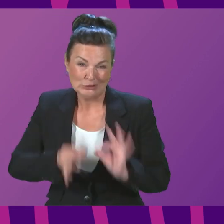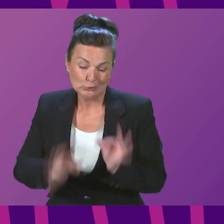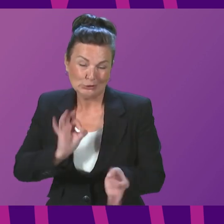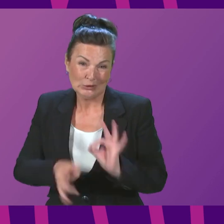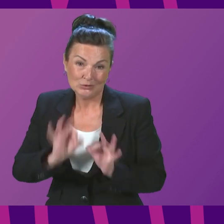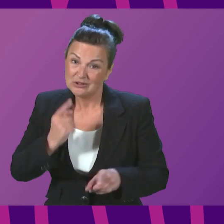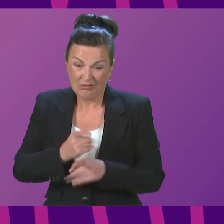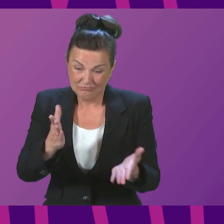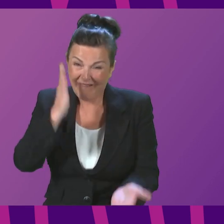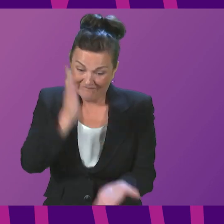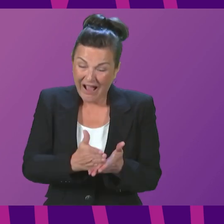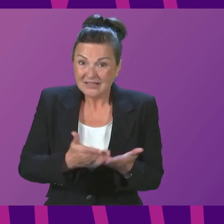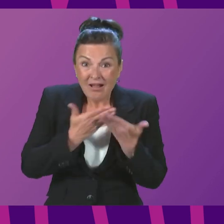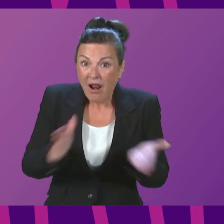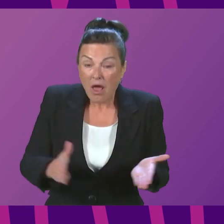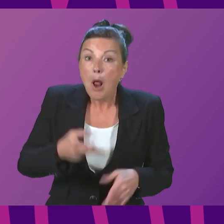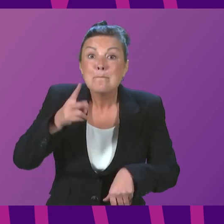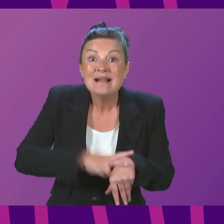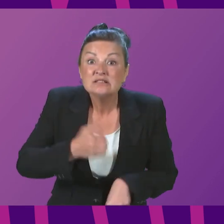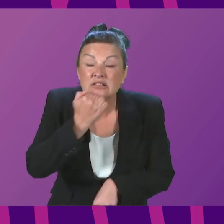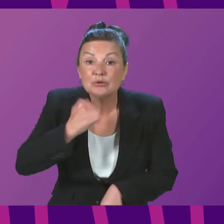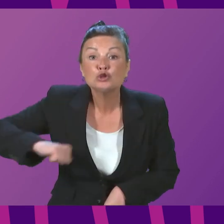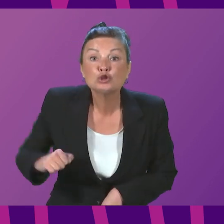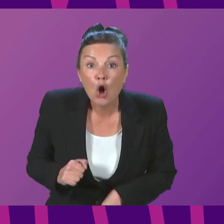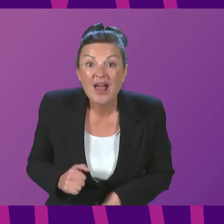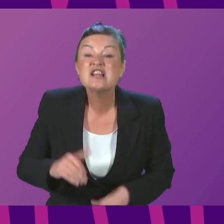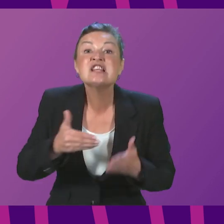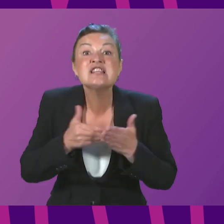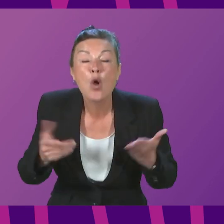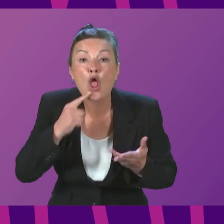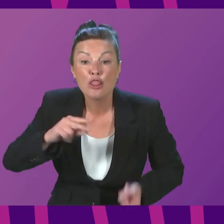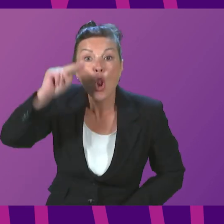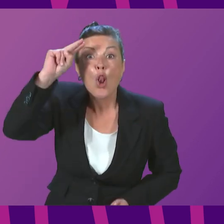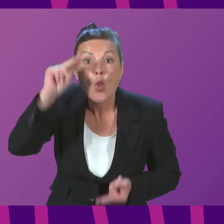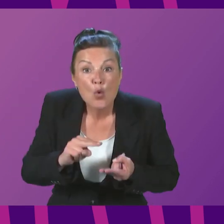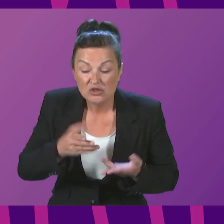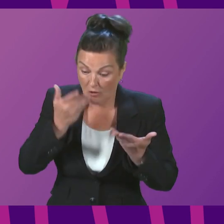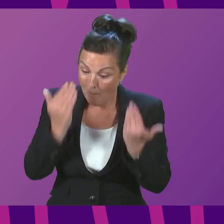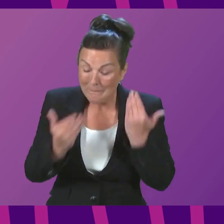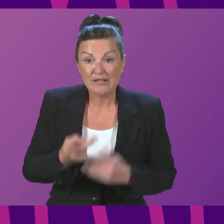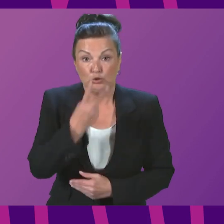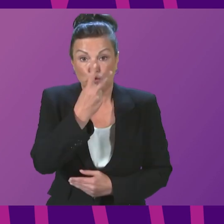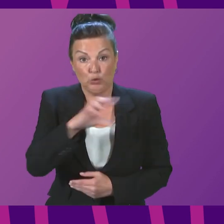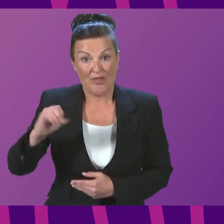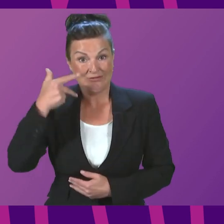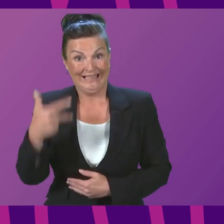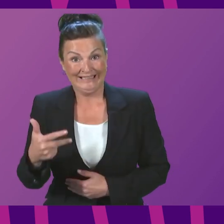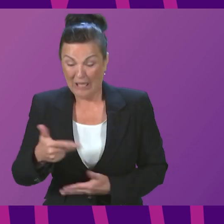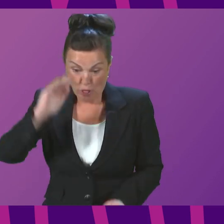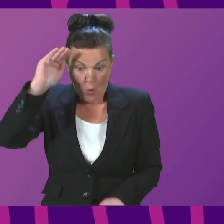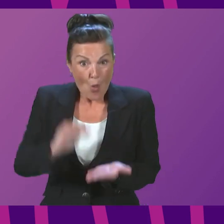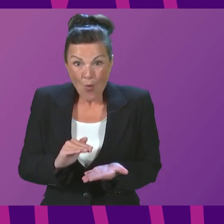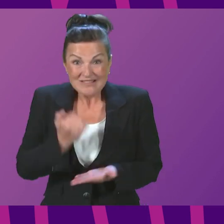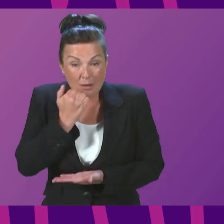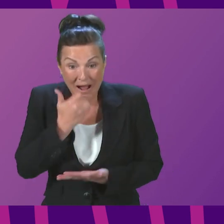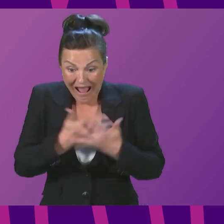are clear. Police officer numbers in Scotland are now at their lowest levels since 2008. The lowest